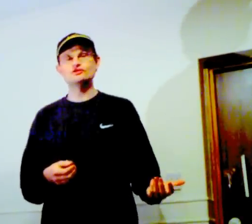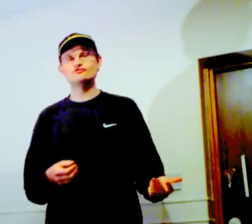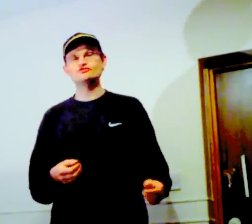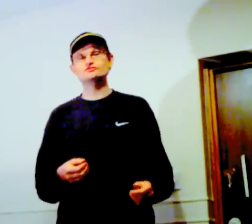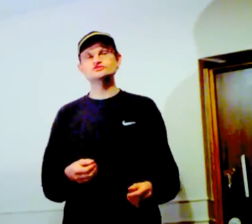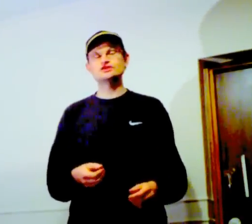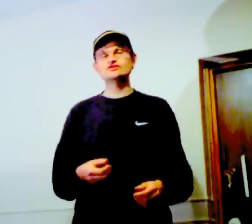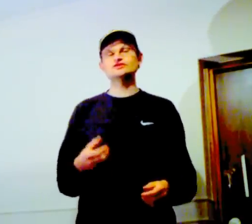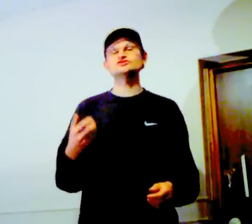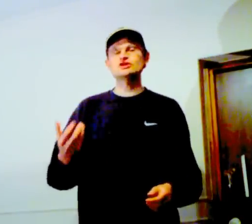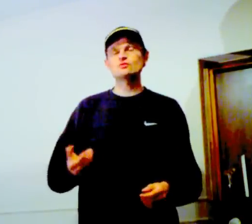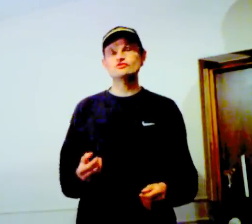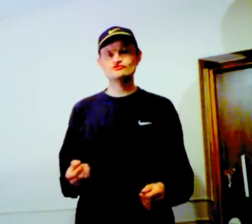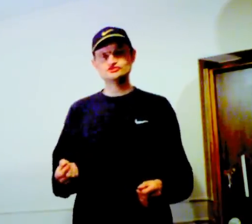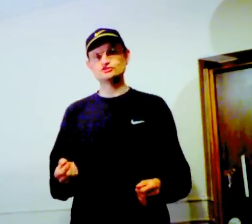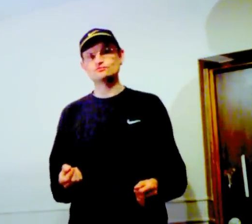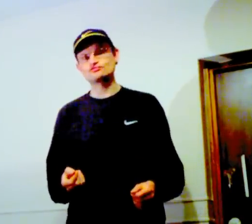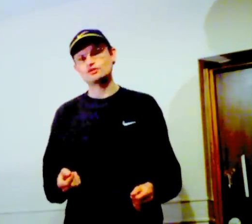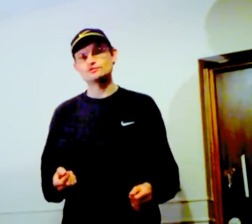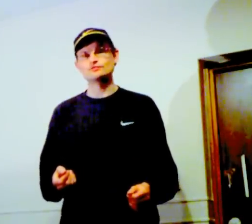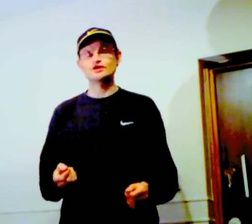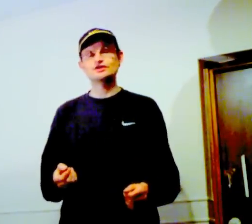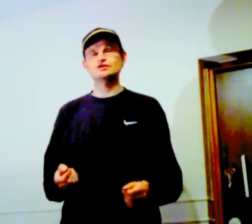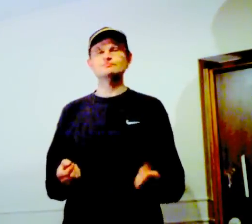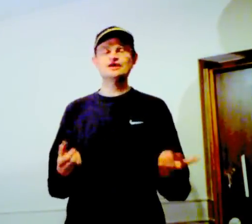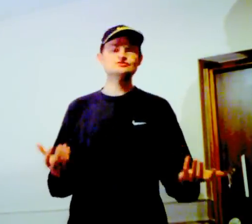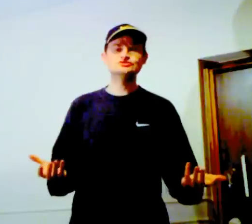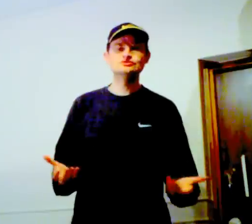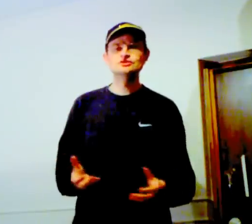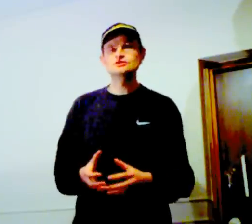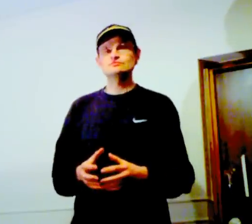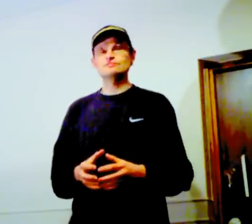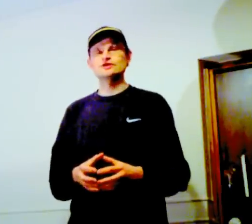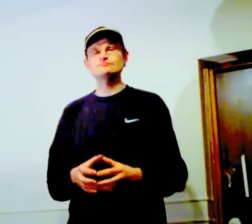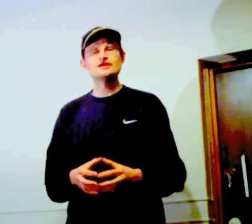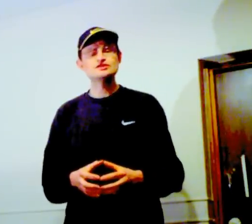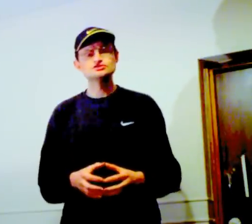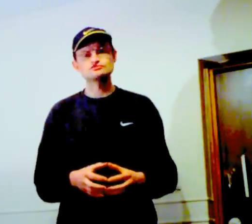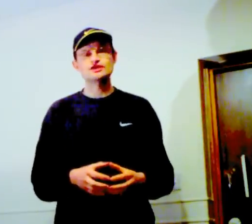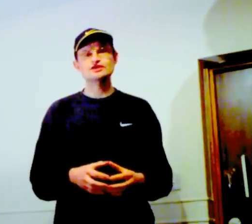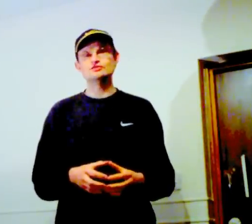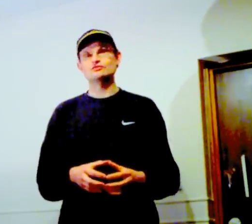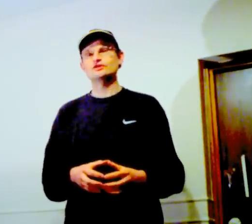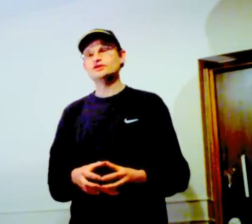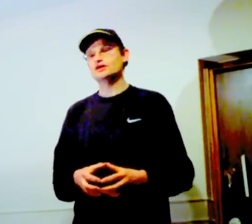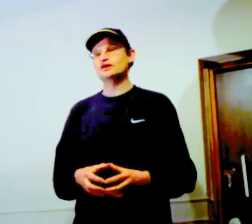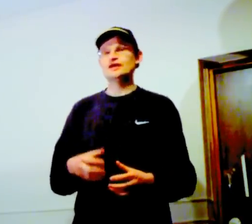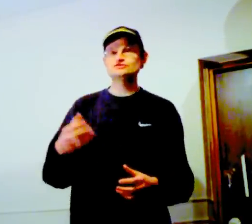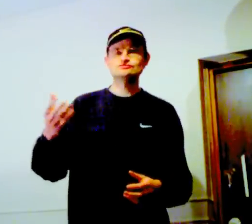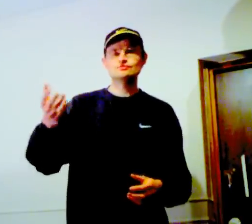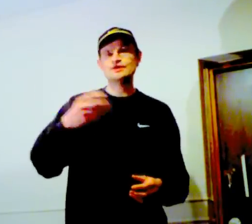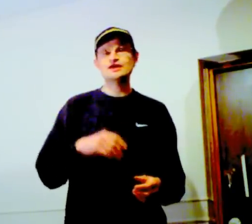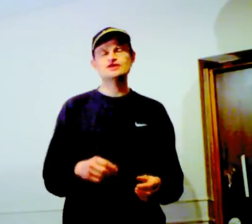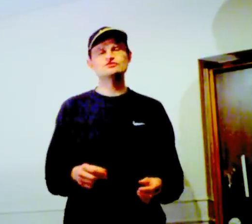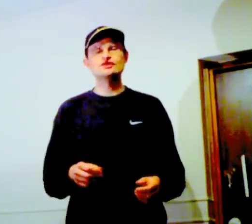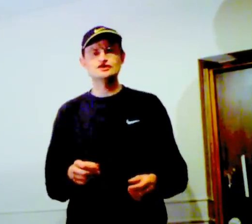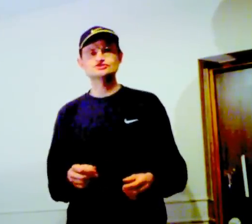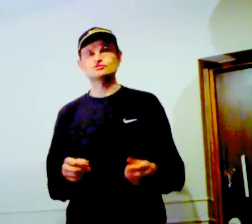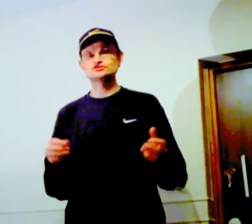if you suddenly are stuck with a physical problem like how to mend the drain or how to repair your desk or